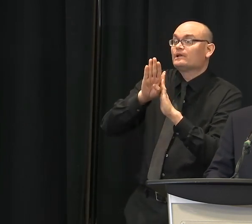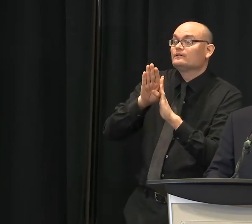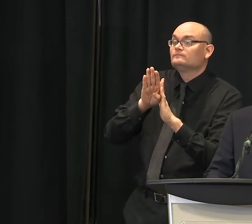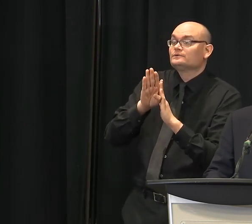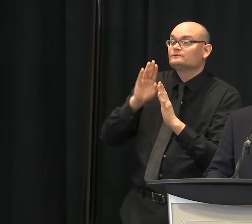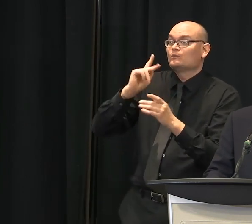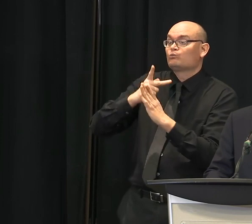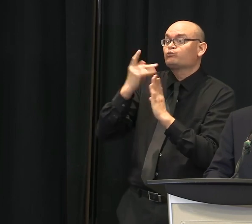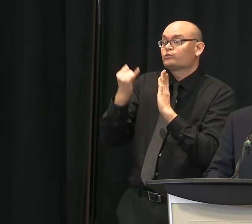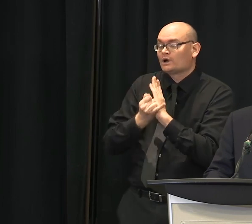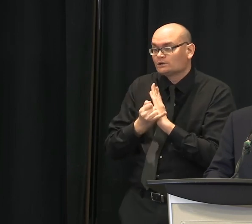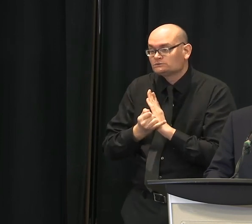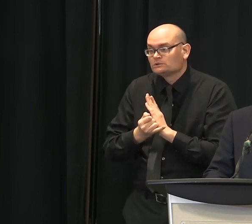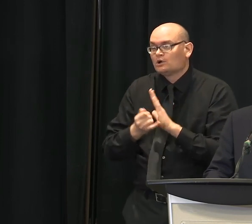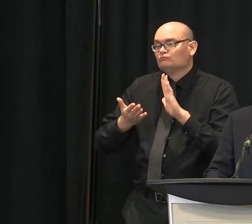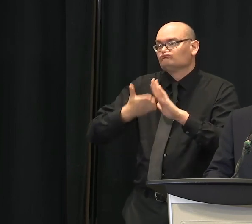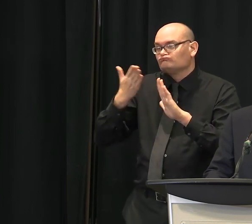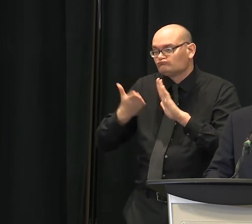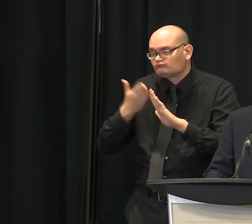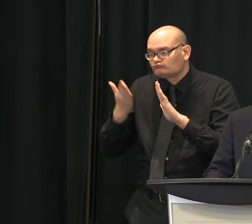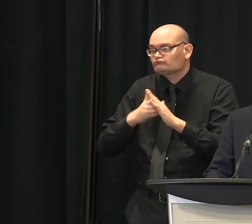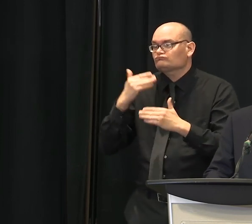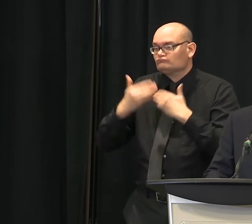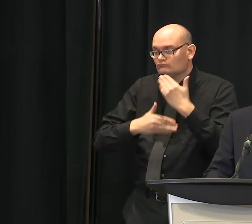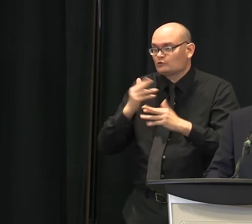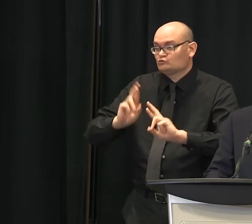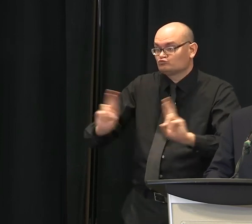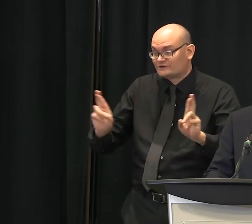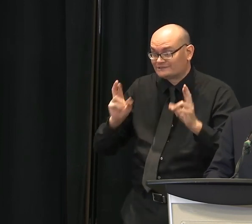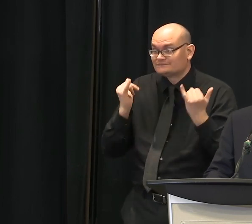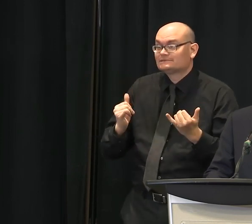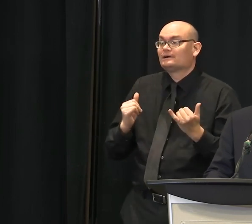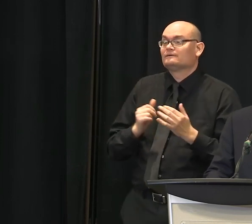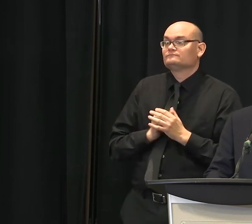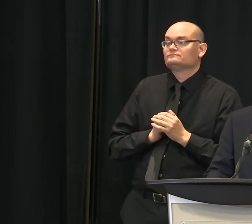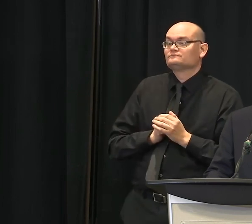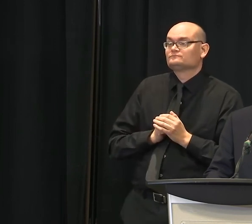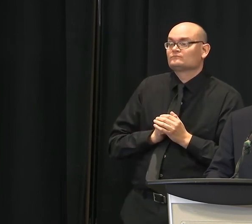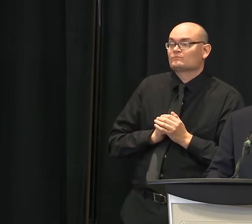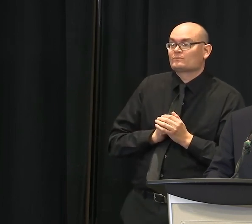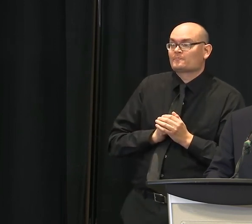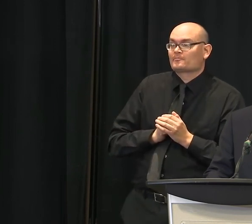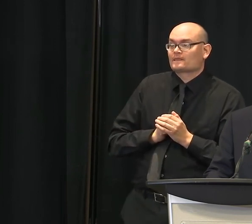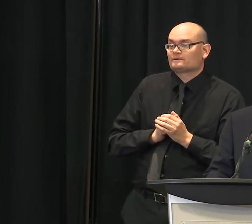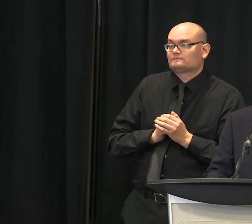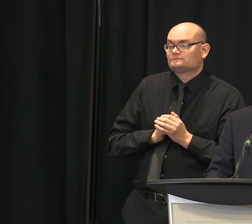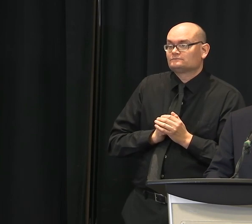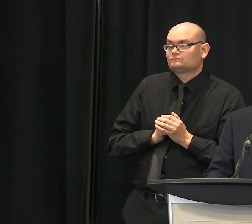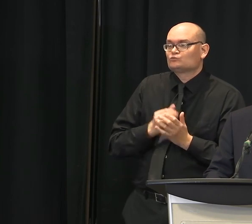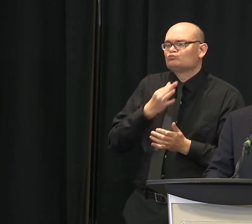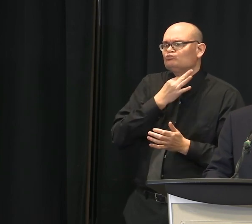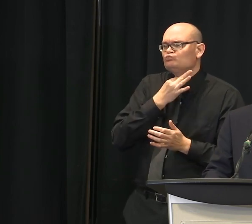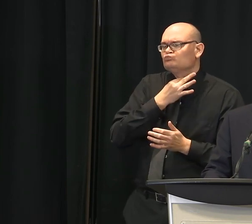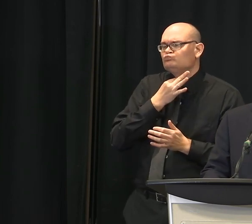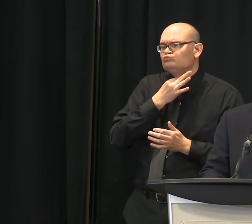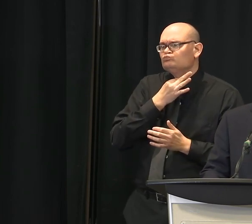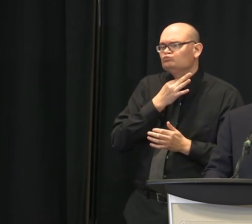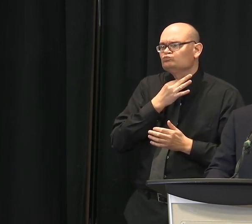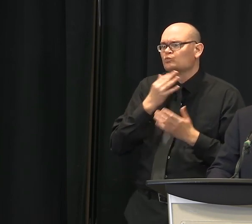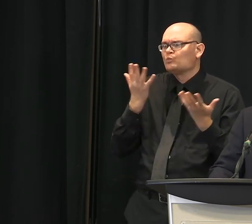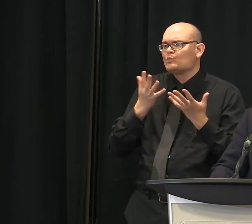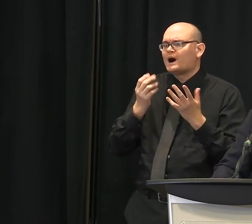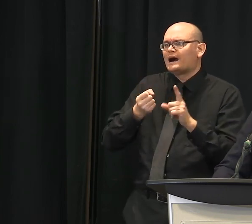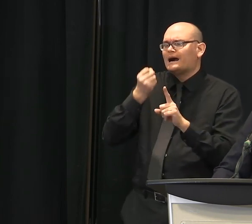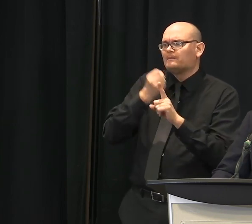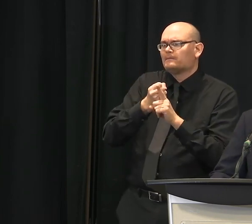know what kind of impact COVID-19 has had on the city's operating budget as it looks at the upcoming